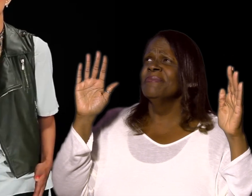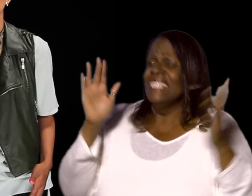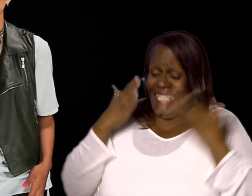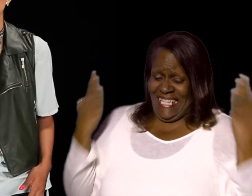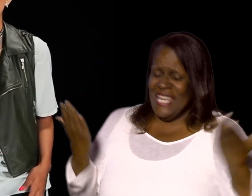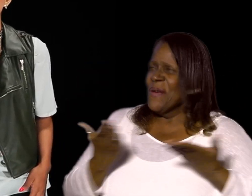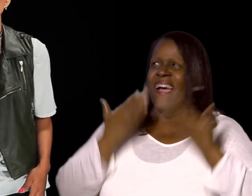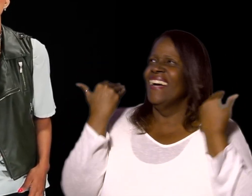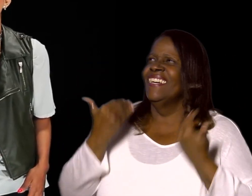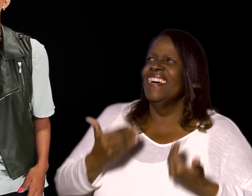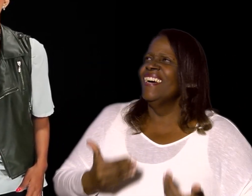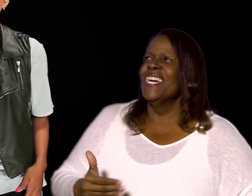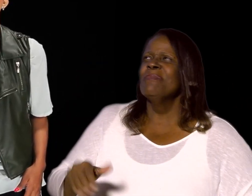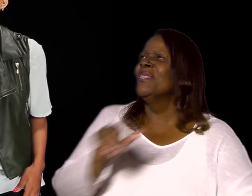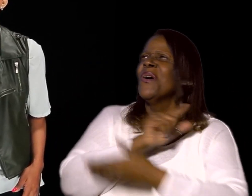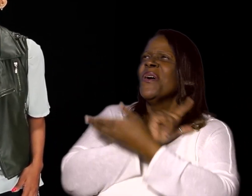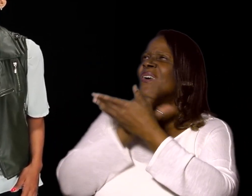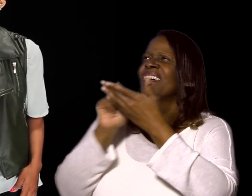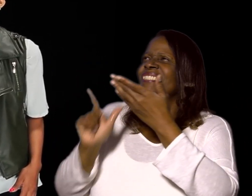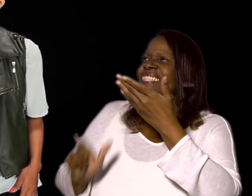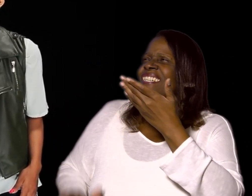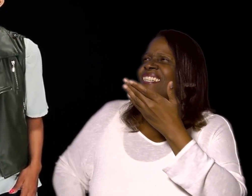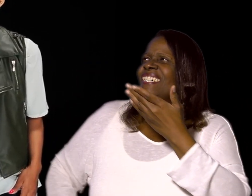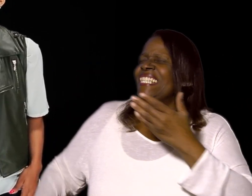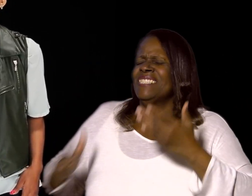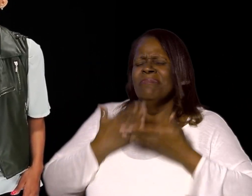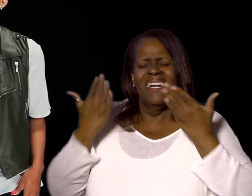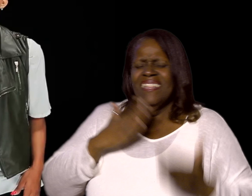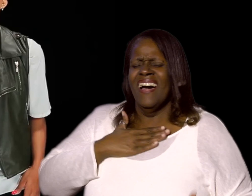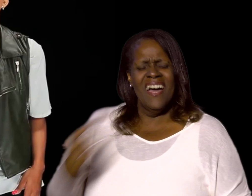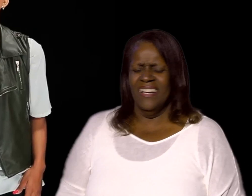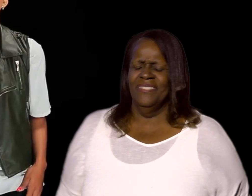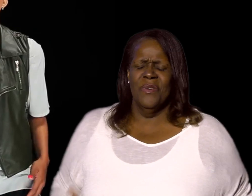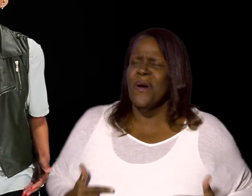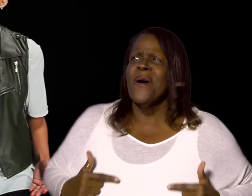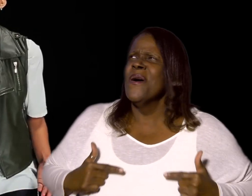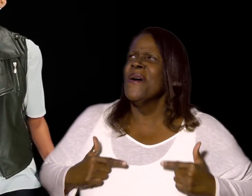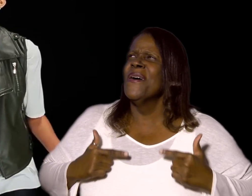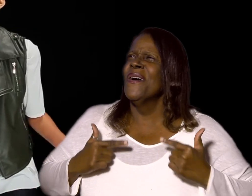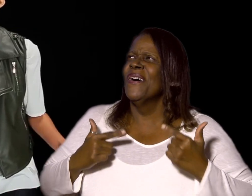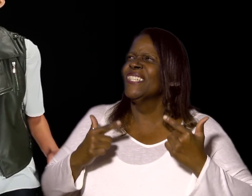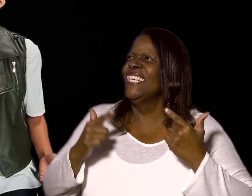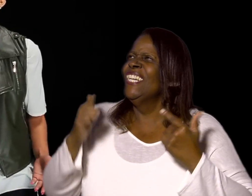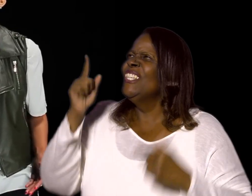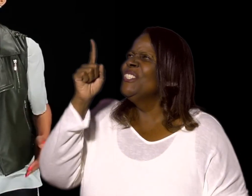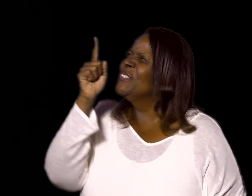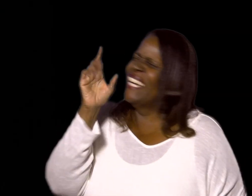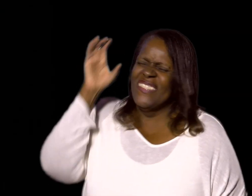Here I am, Lord, here's my life, Lord You